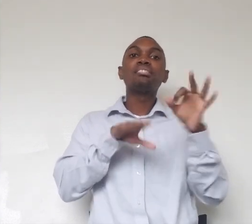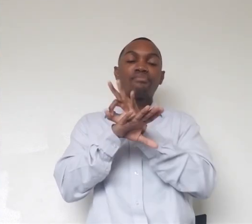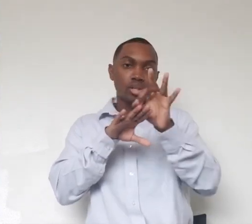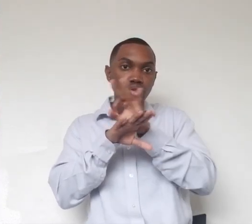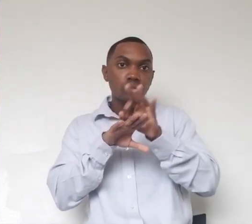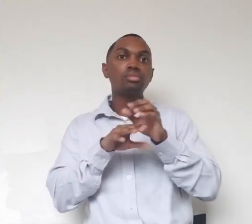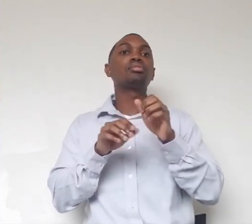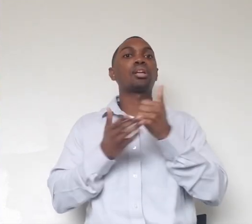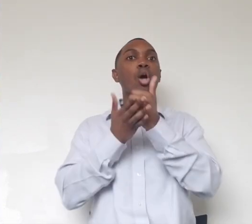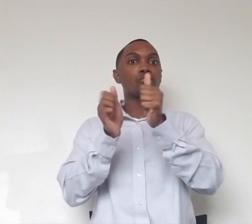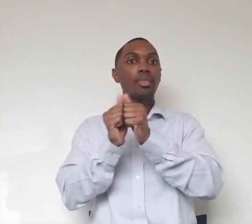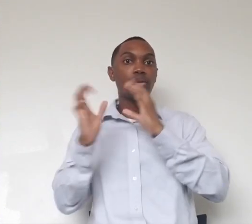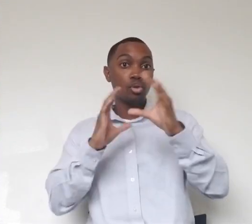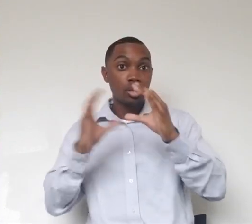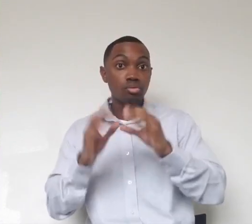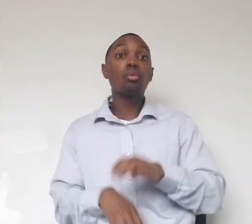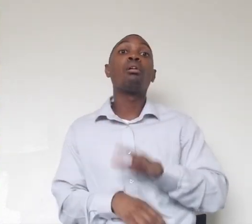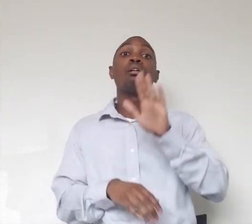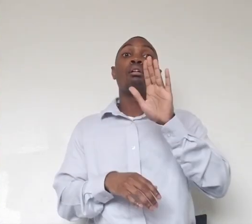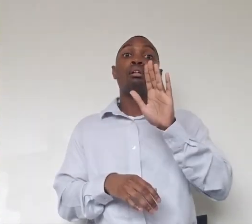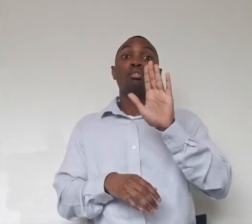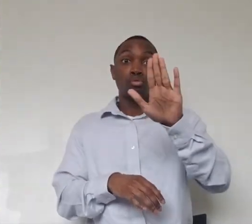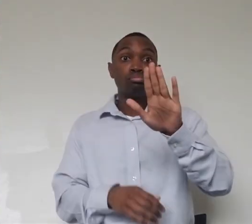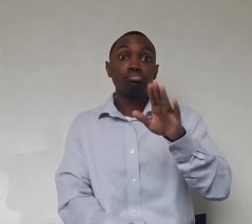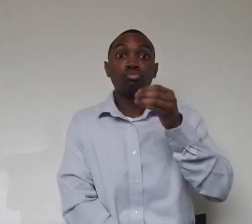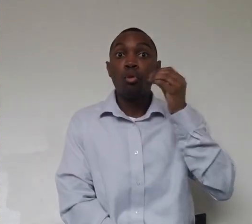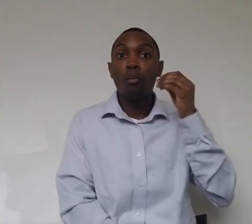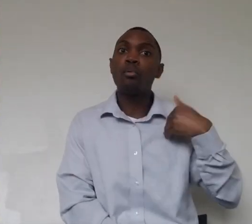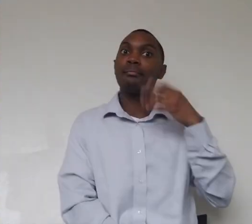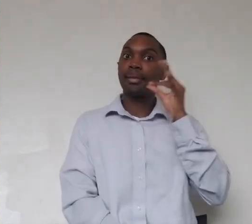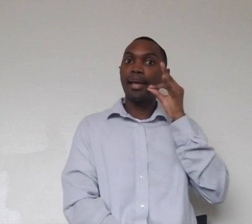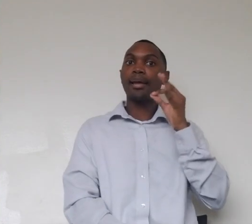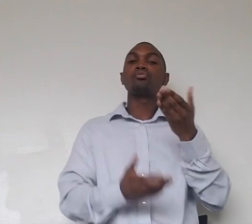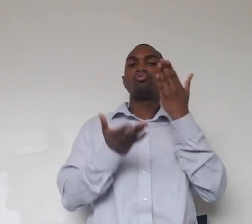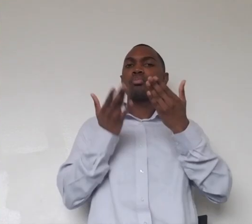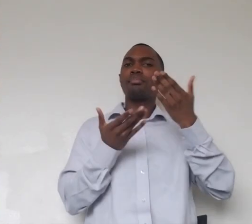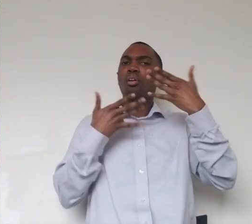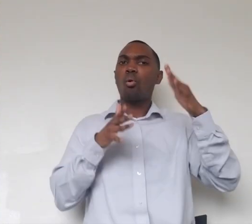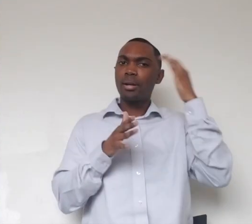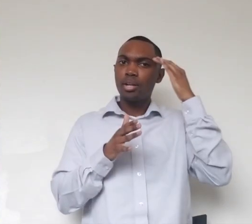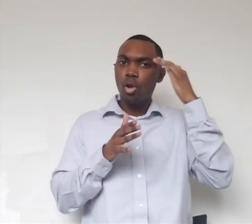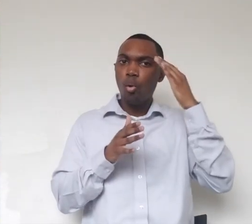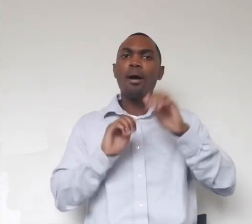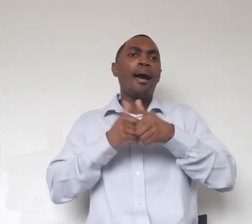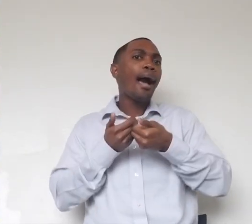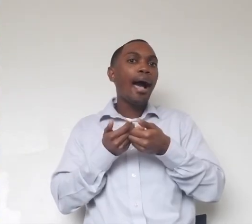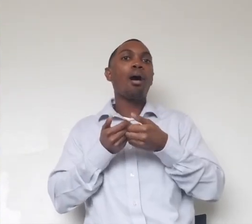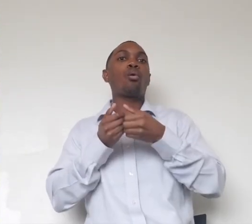So if you have a cat at home, you're already going to be familiar with how cats use their tails to communicate how they're feeling and what they want and what their